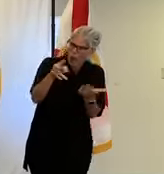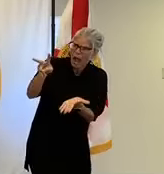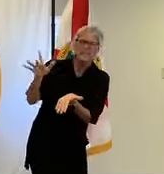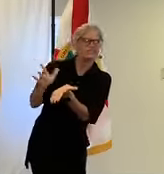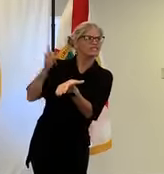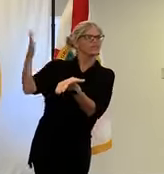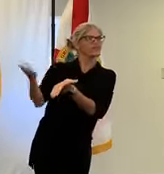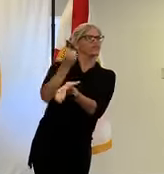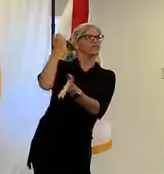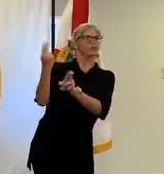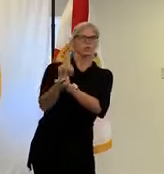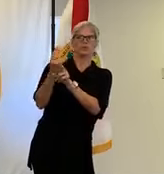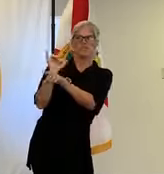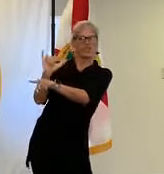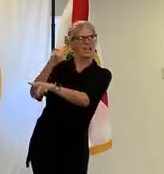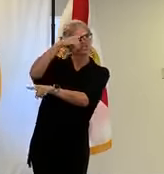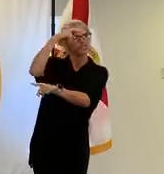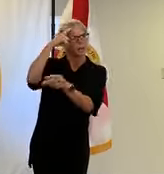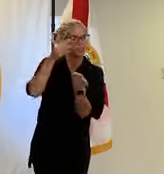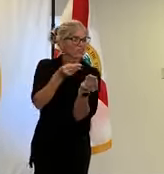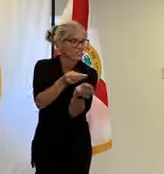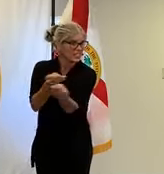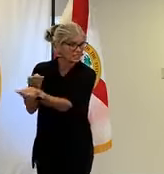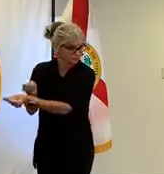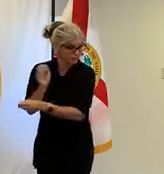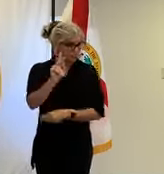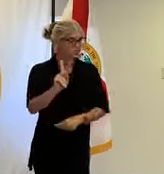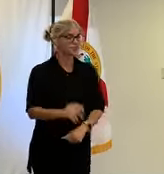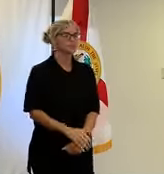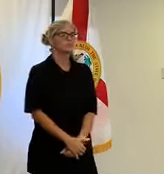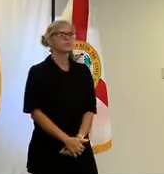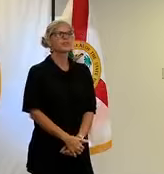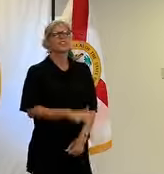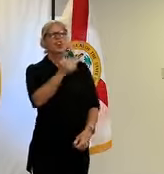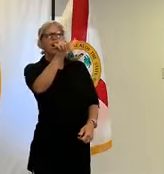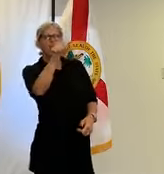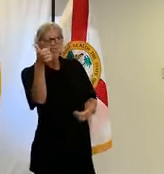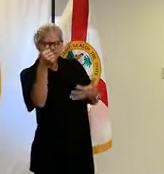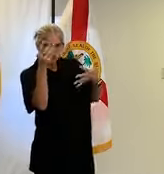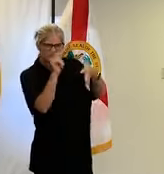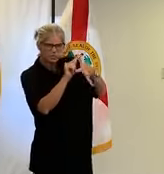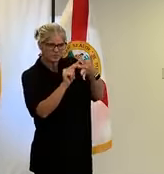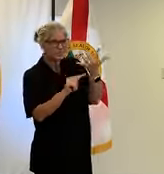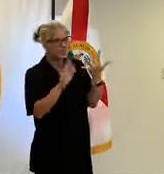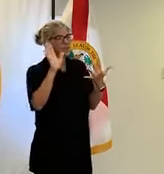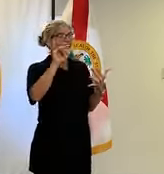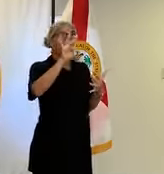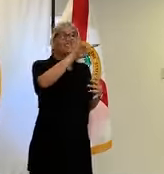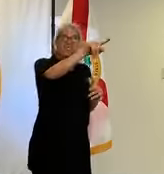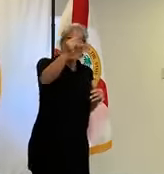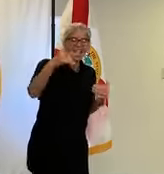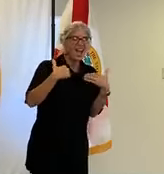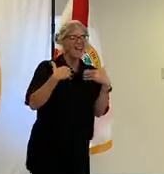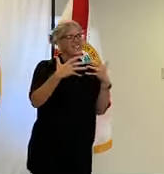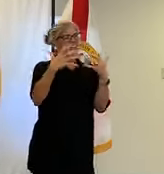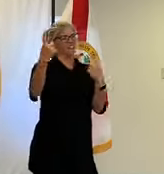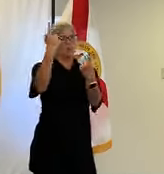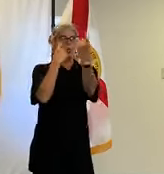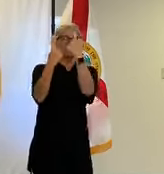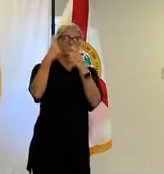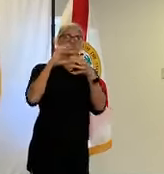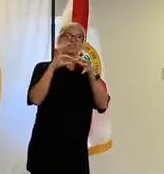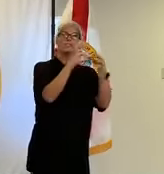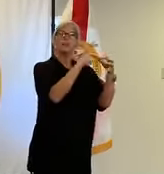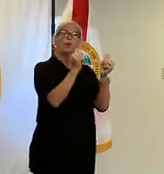on that and then one a couple other things is we've had a lot of questions about wildfires as we spoke of last week